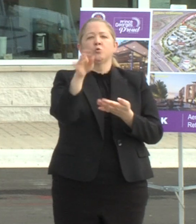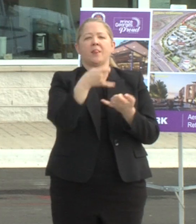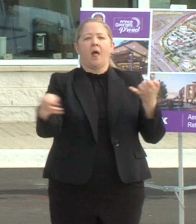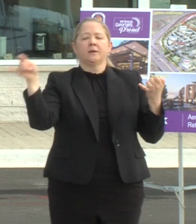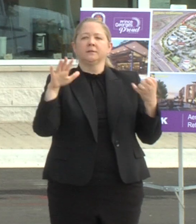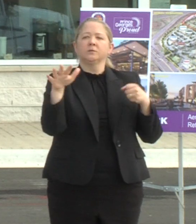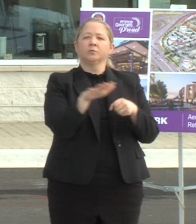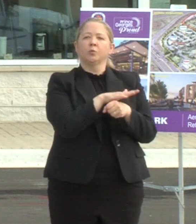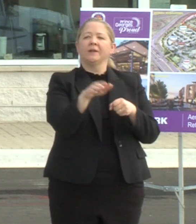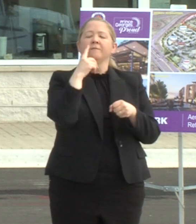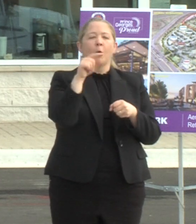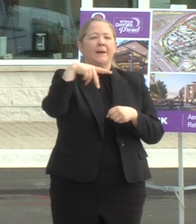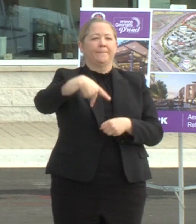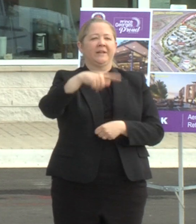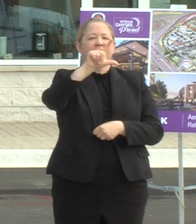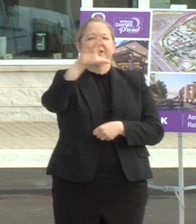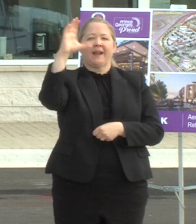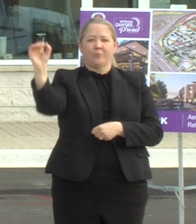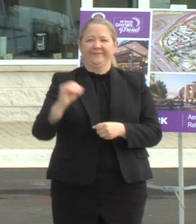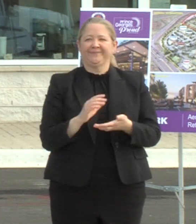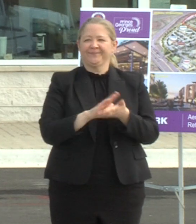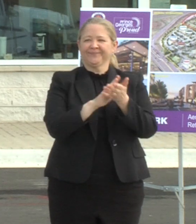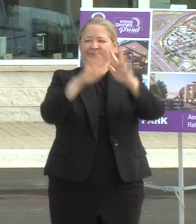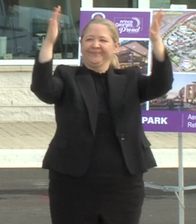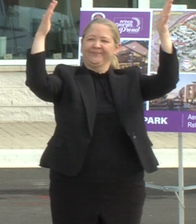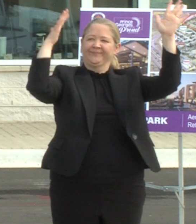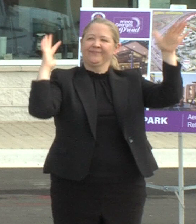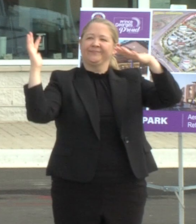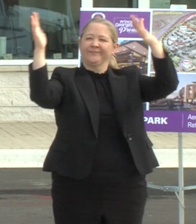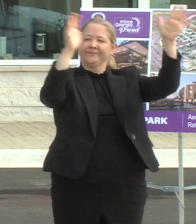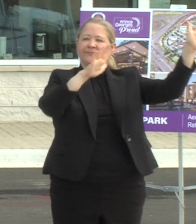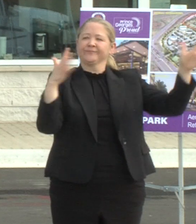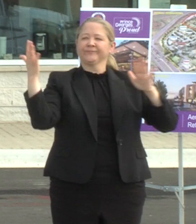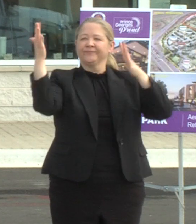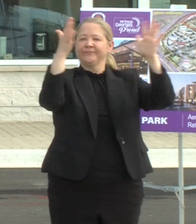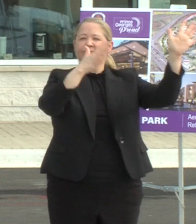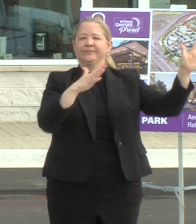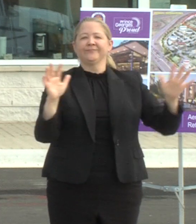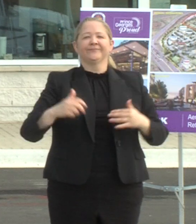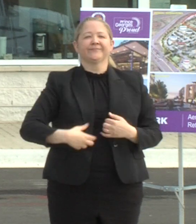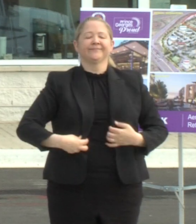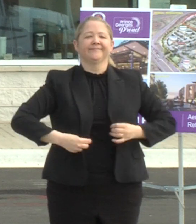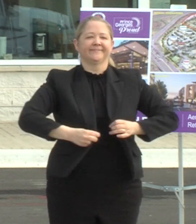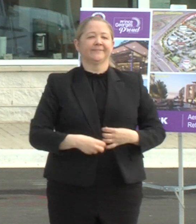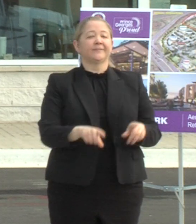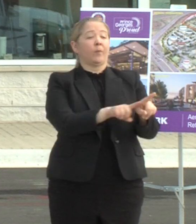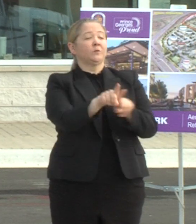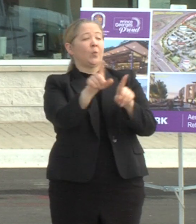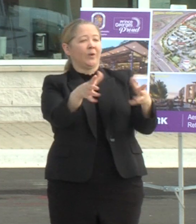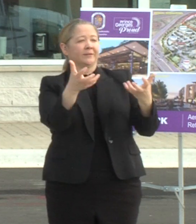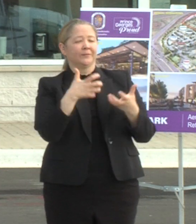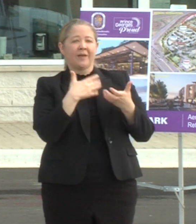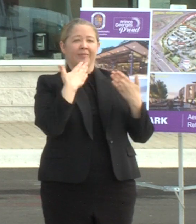in prince george's county i also want to